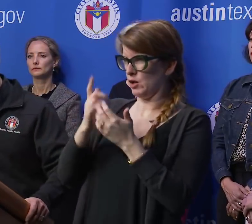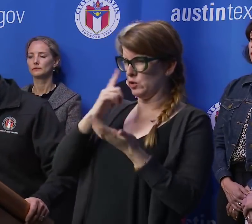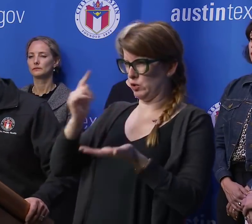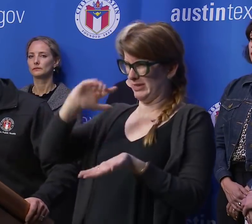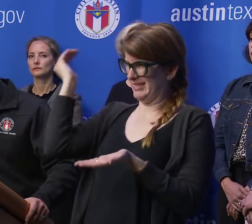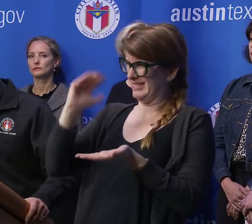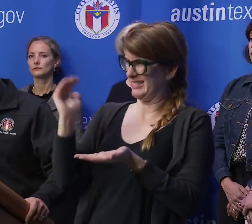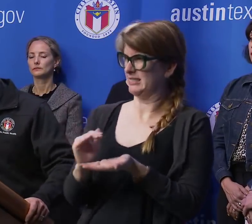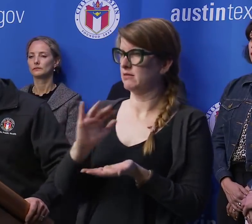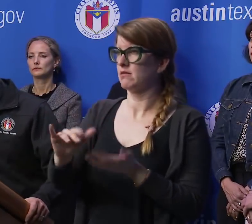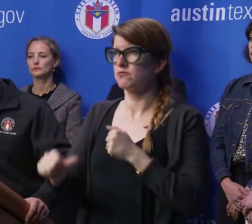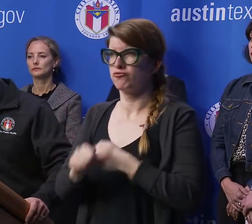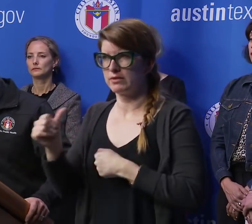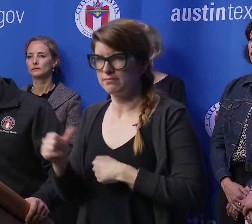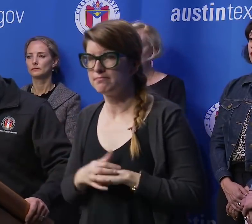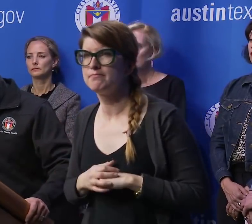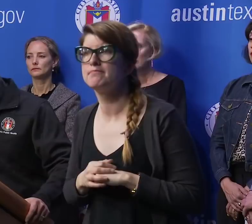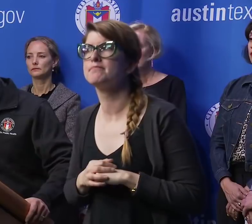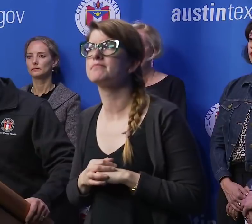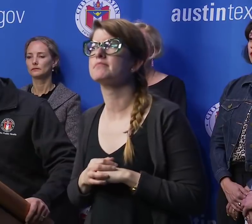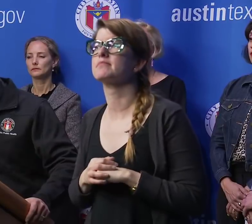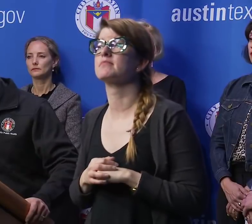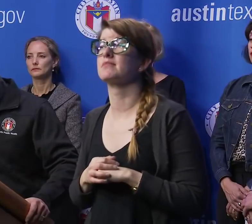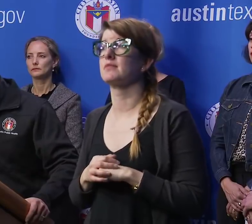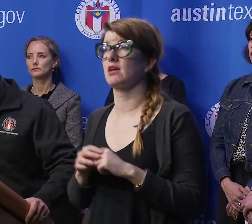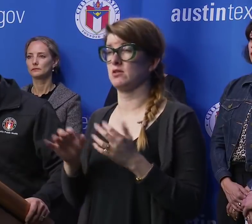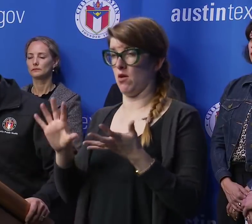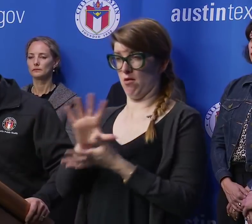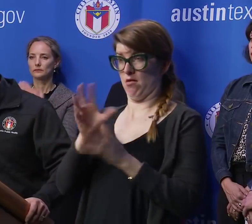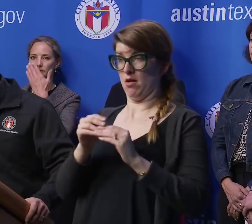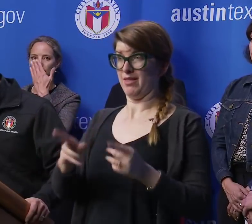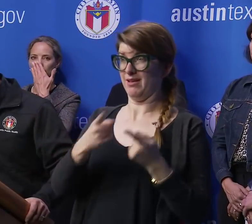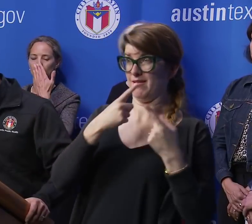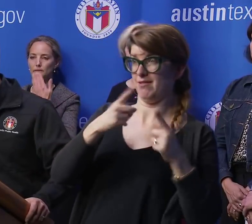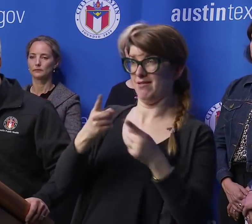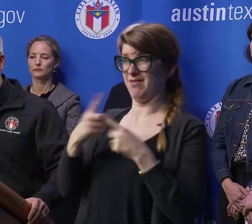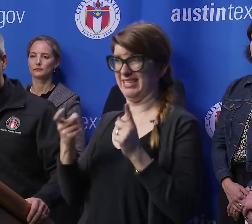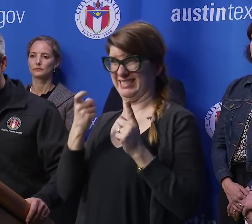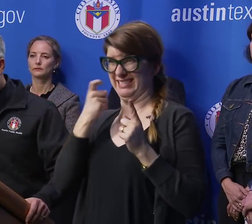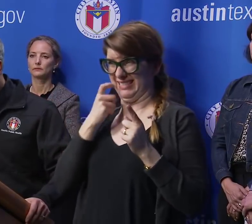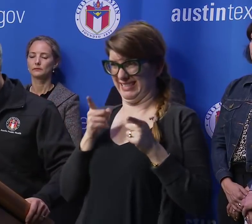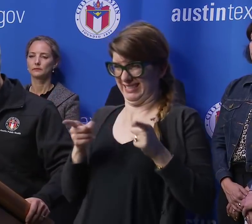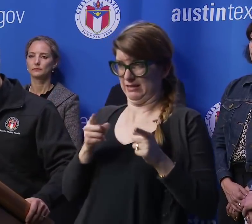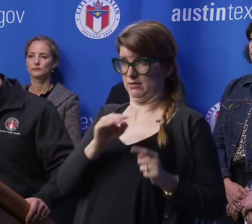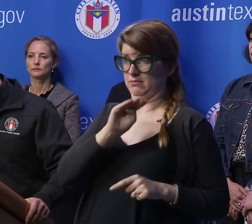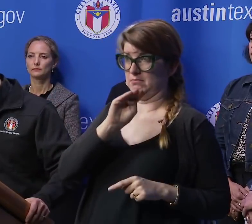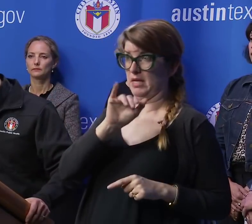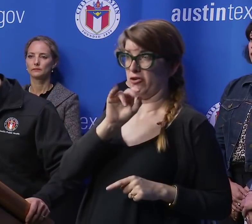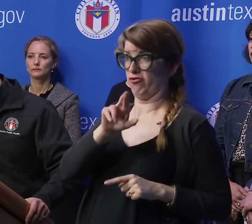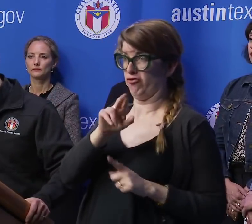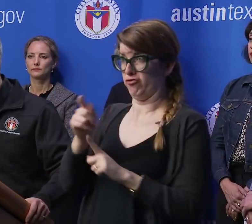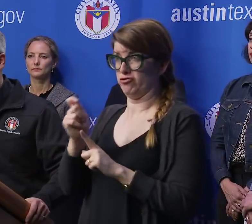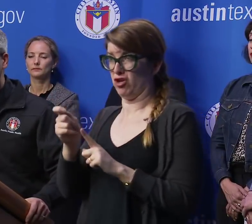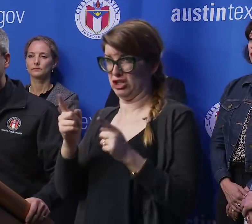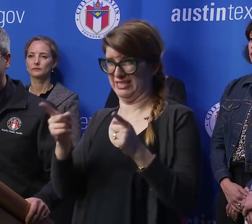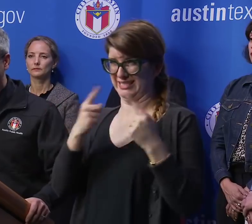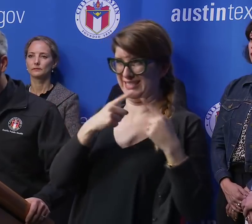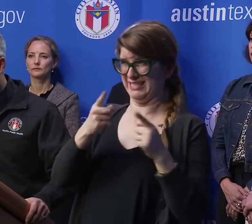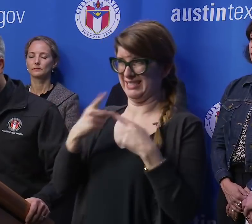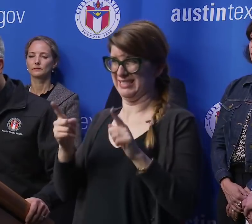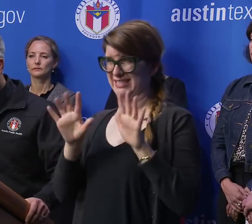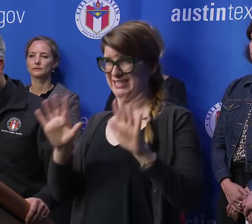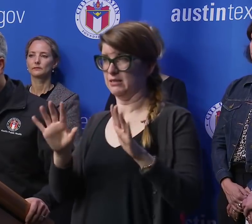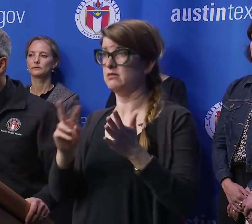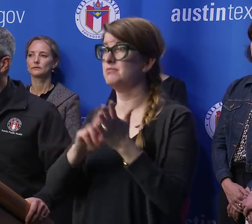that threat. So in response to the declaration by the mayor and the judge, over the coming